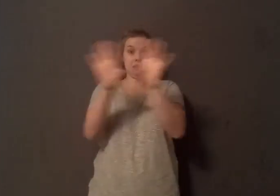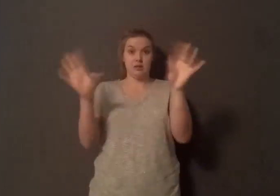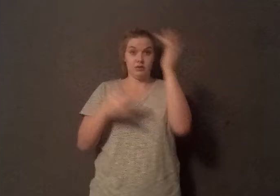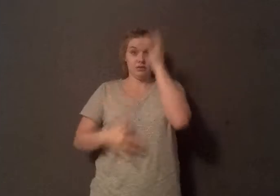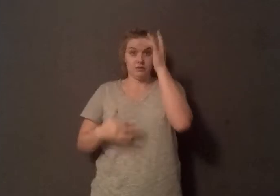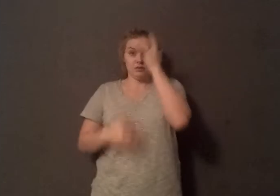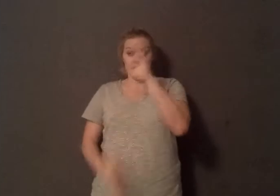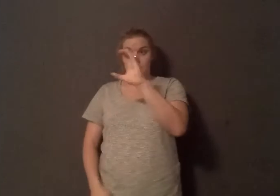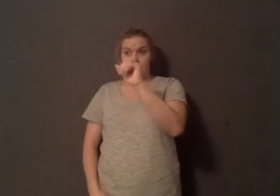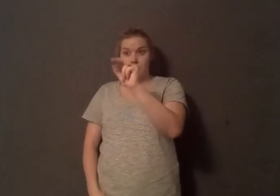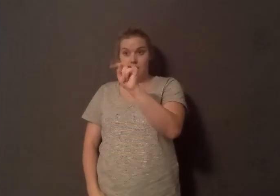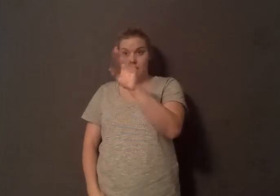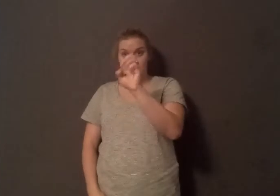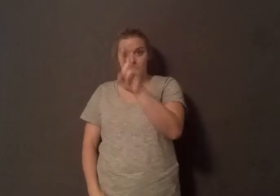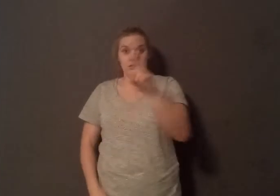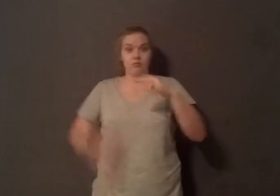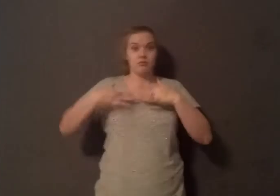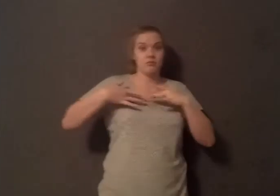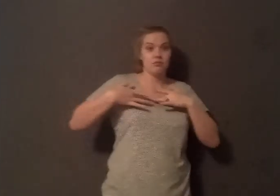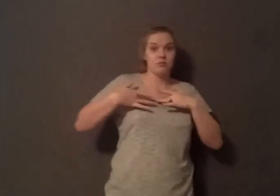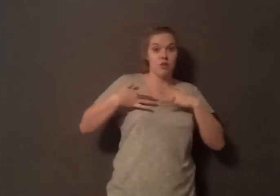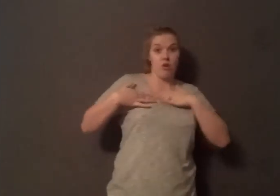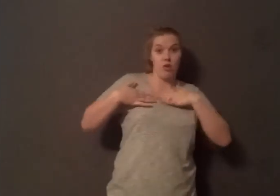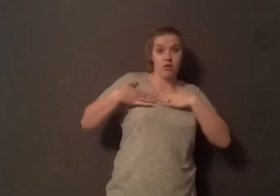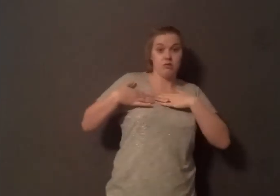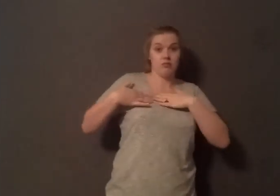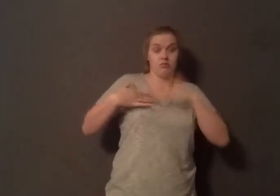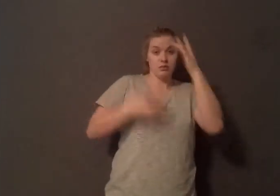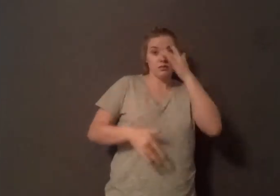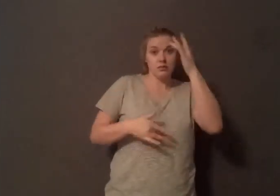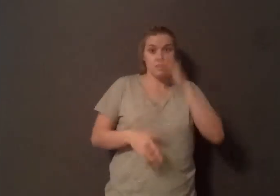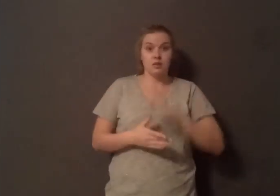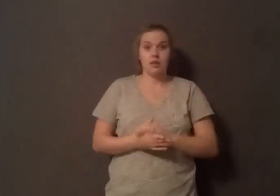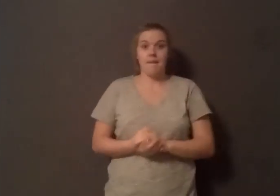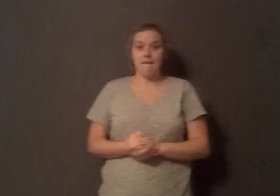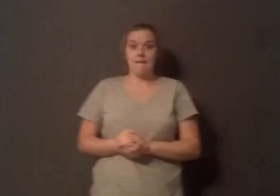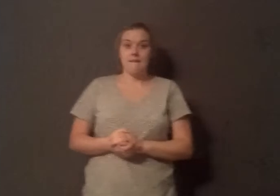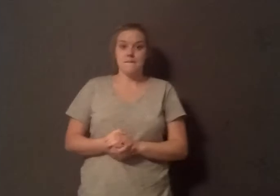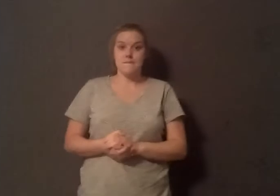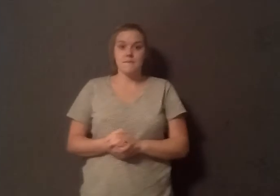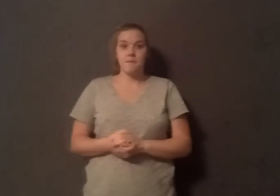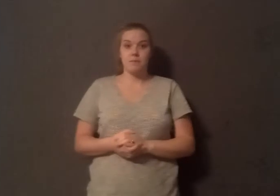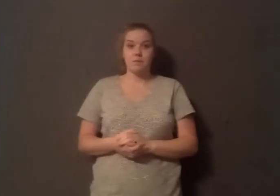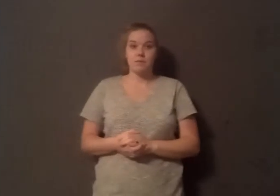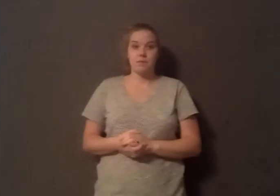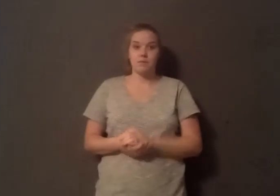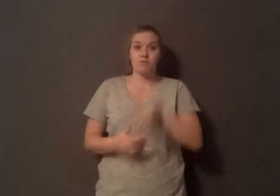cardiovascular disease that animal protein plays an enormous role. Is chicken better? It's a question of whether you want to be